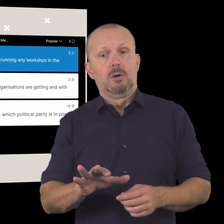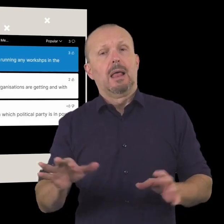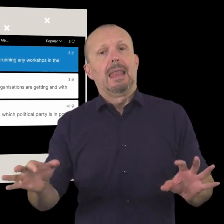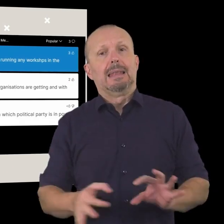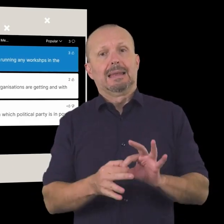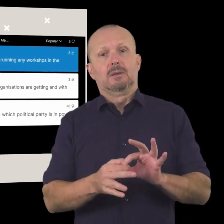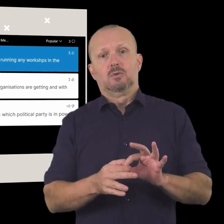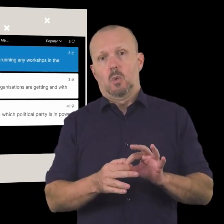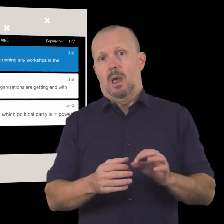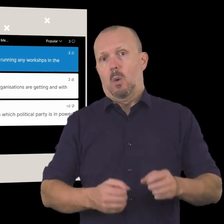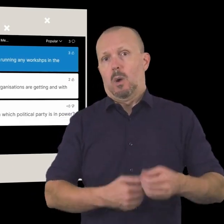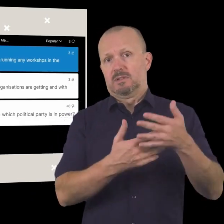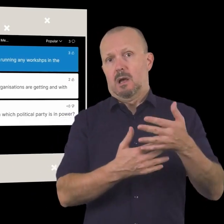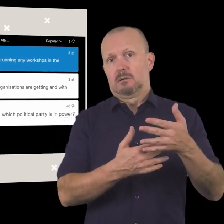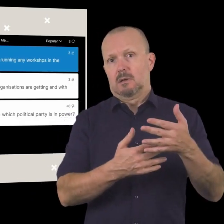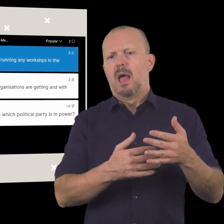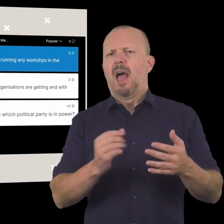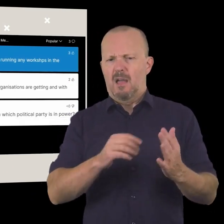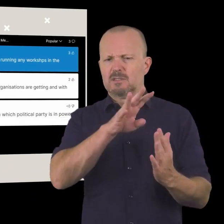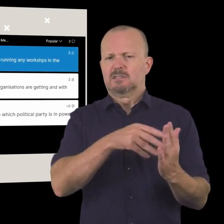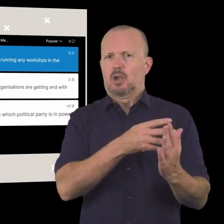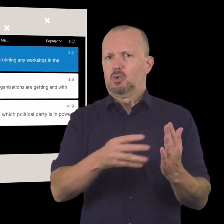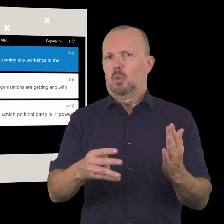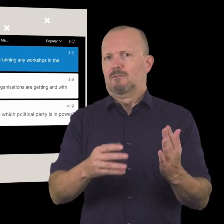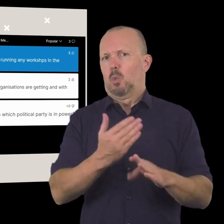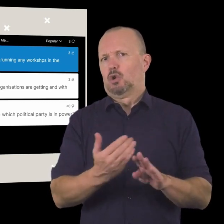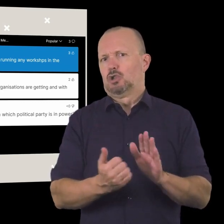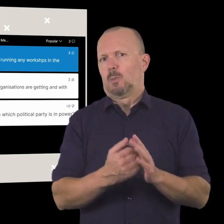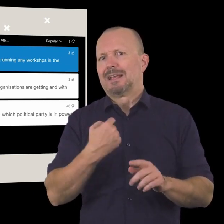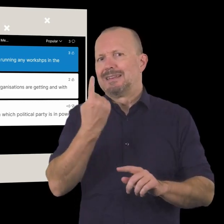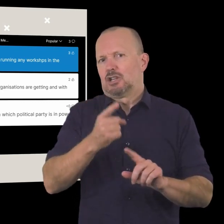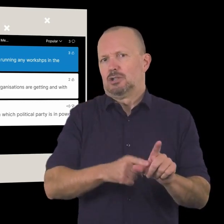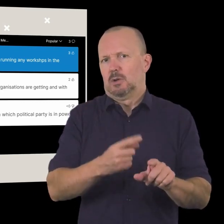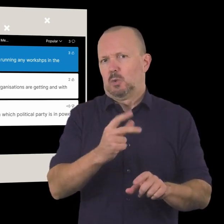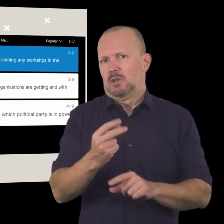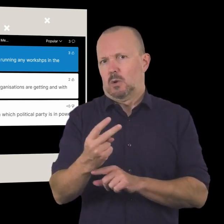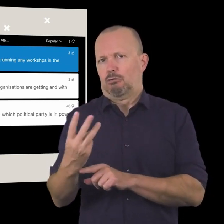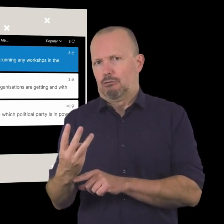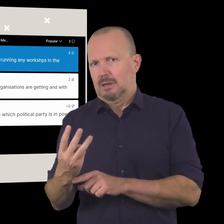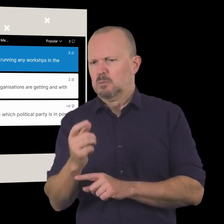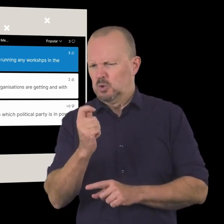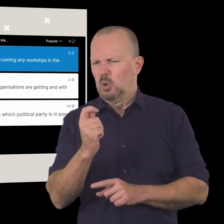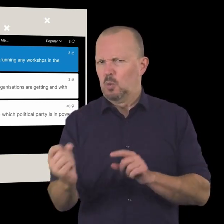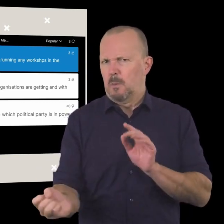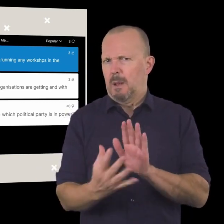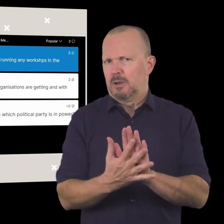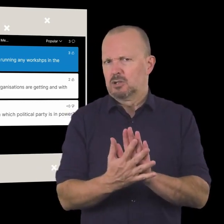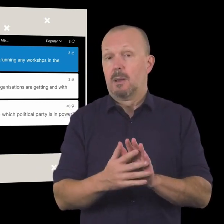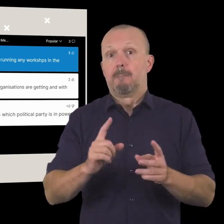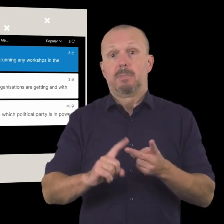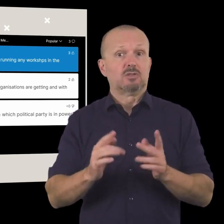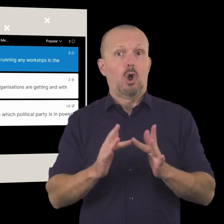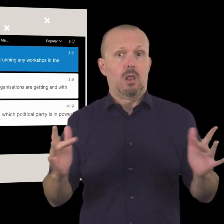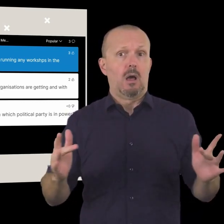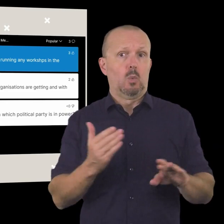website uh which uh the schedule for workshops uh for 2023 will be coming up very soon and we often run workshops online as well